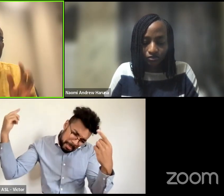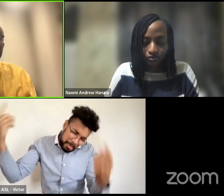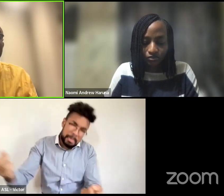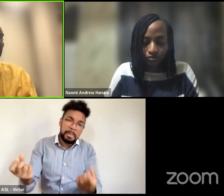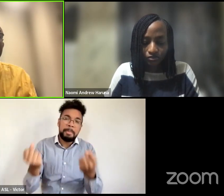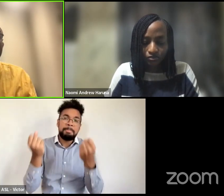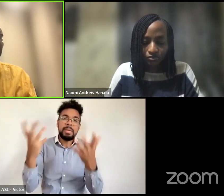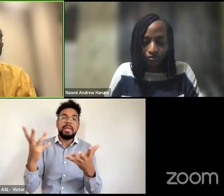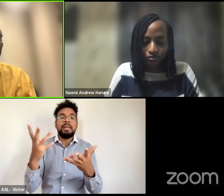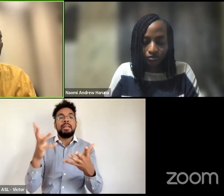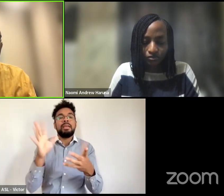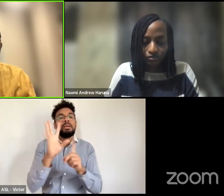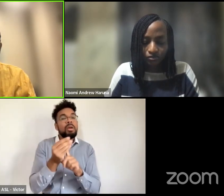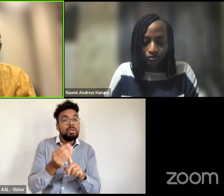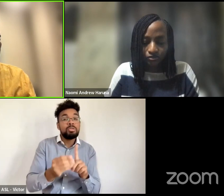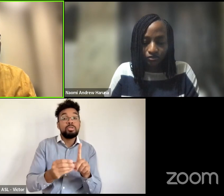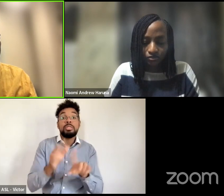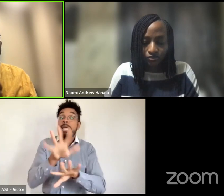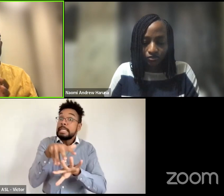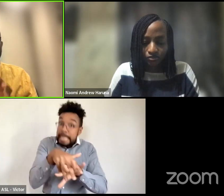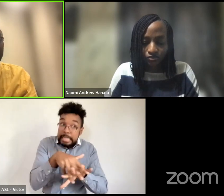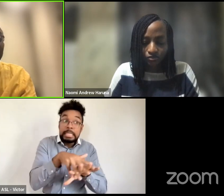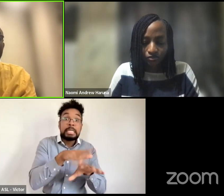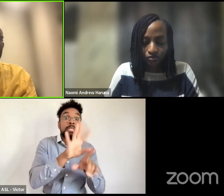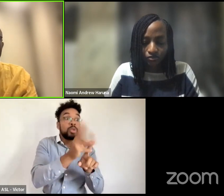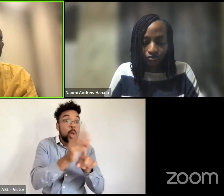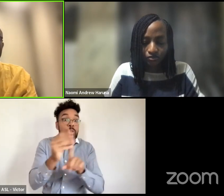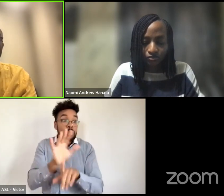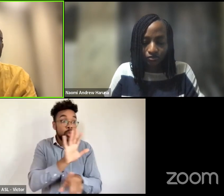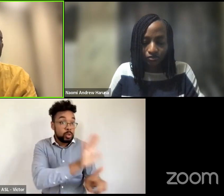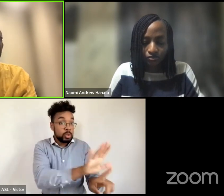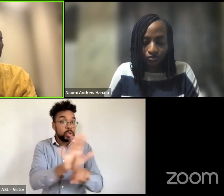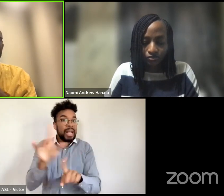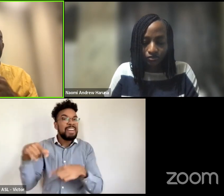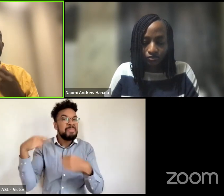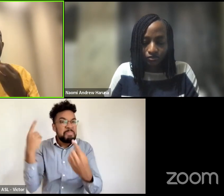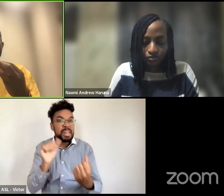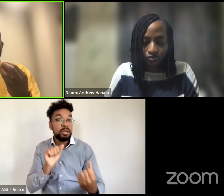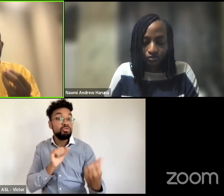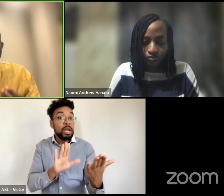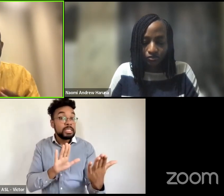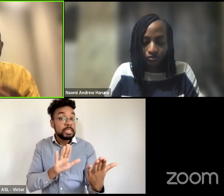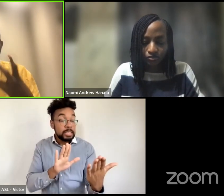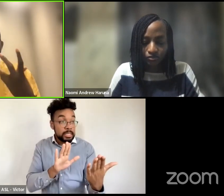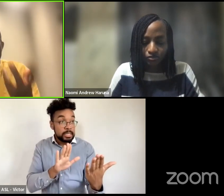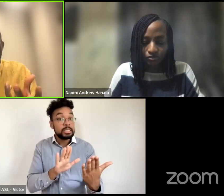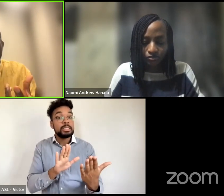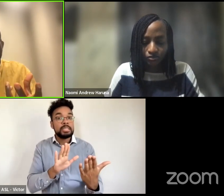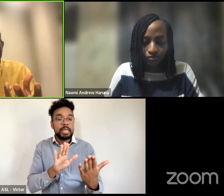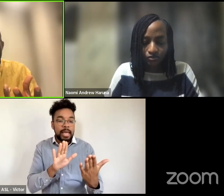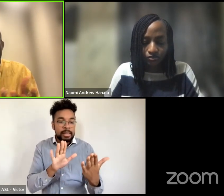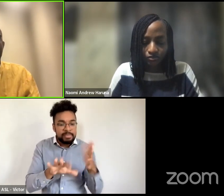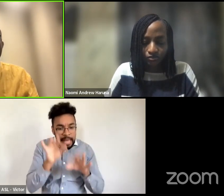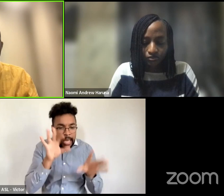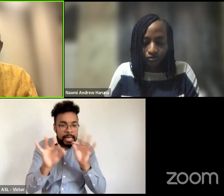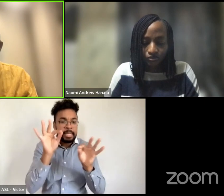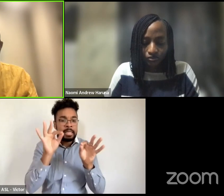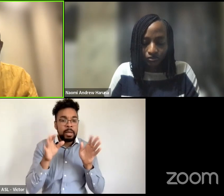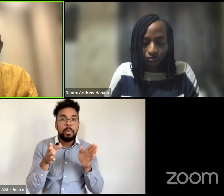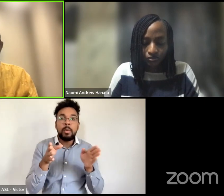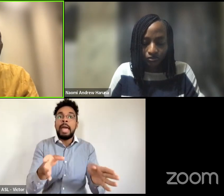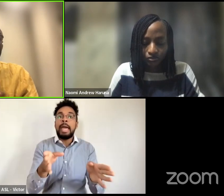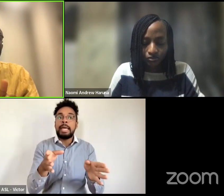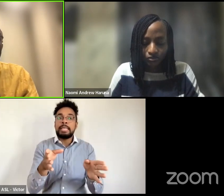indigenous cultures have been dealing with this particularly finding ways nuanced ways